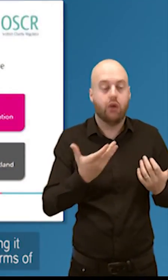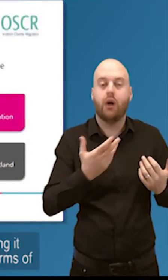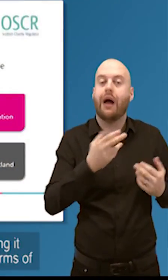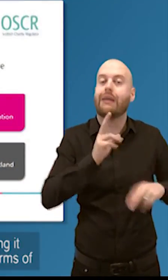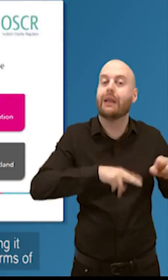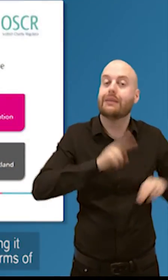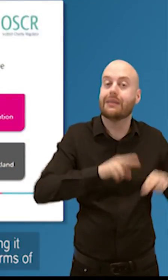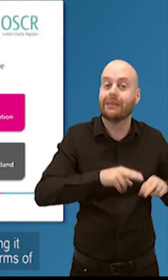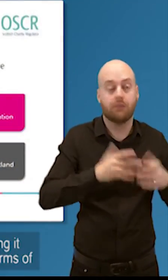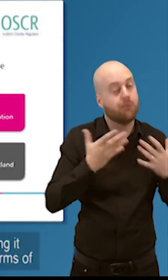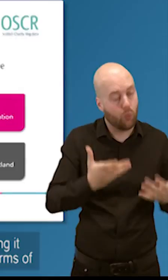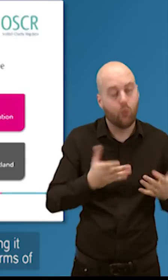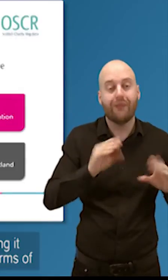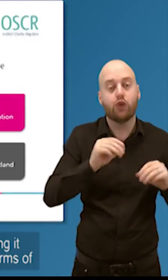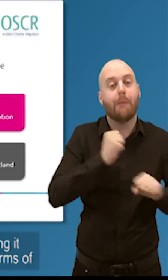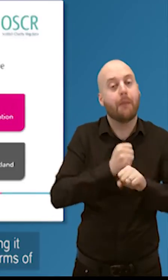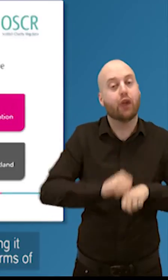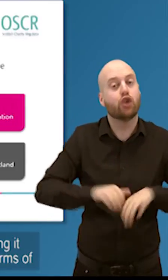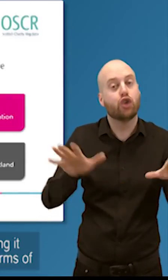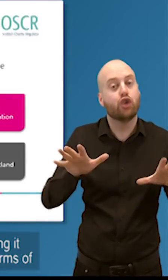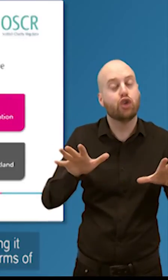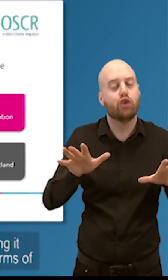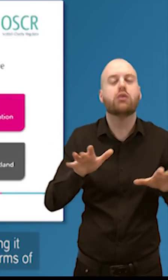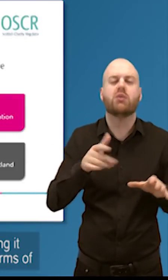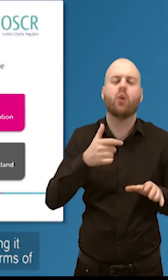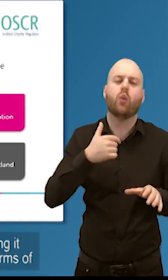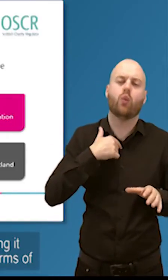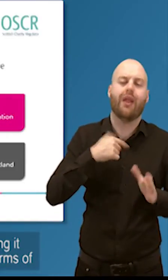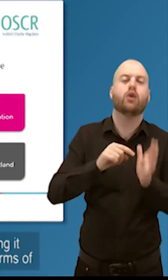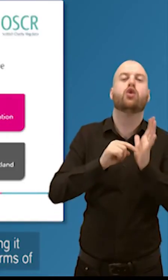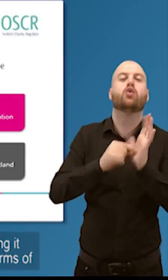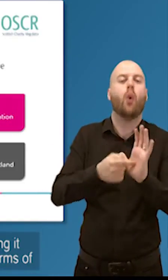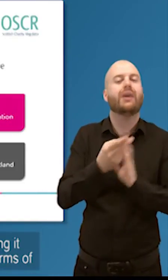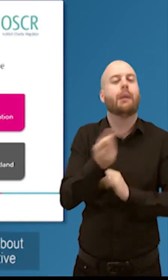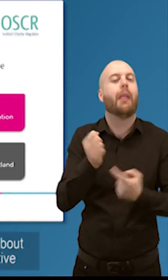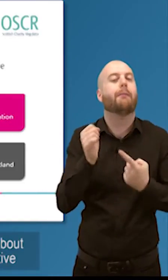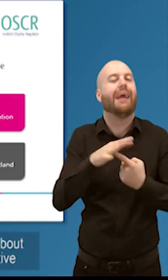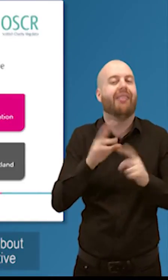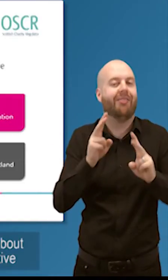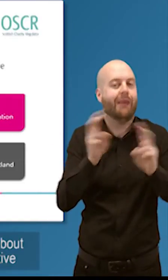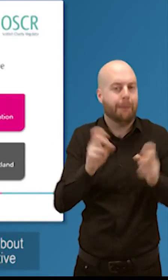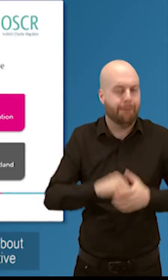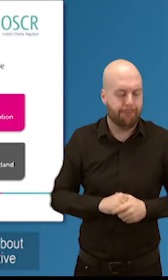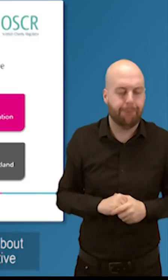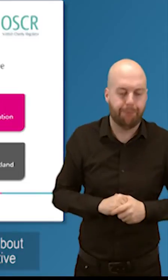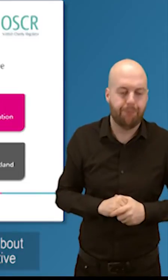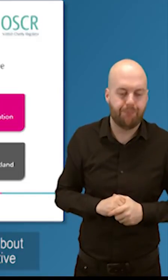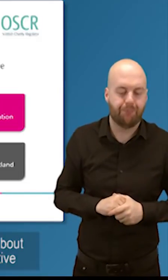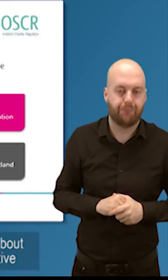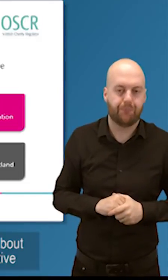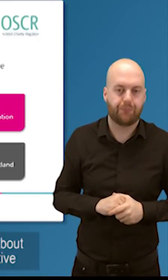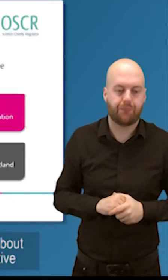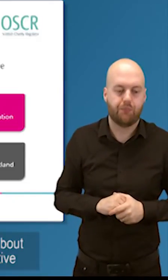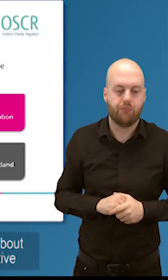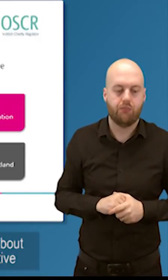engaging within it so lots of people taking it very seriously and an overwhelming response in terms of people saying yes the powers that were